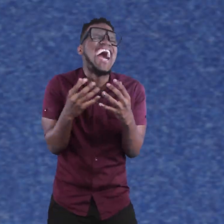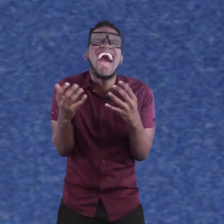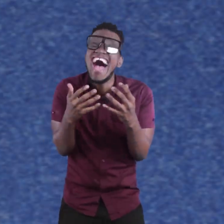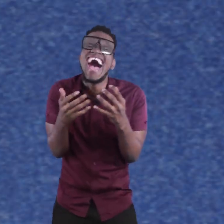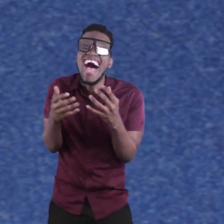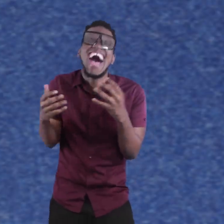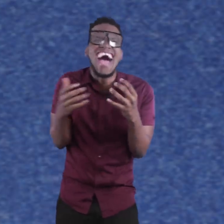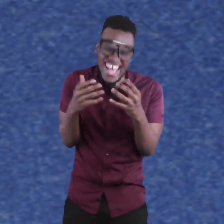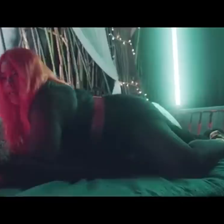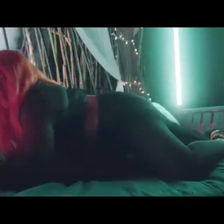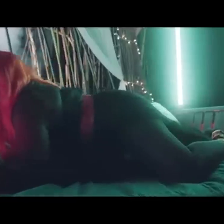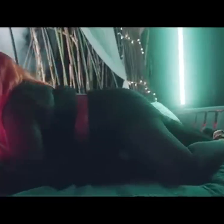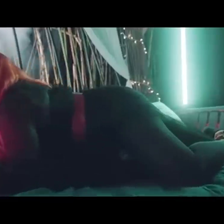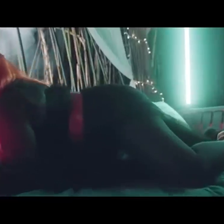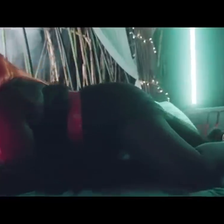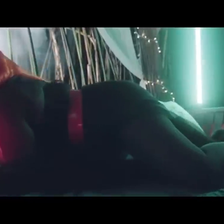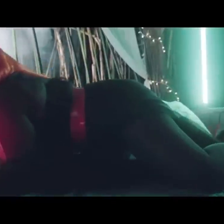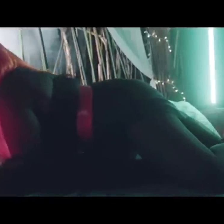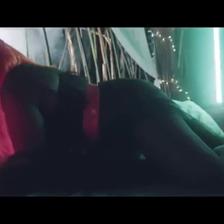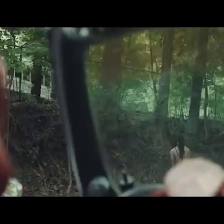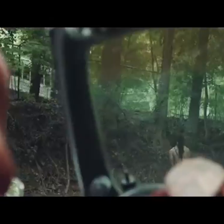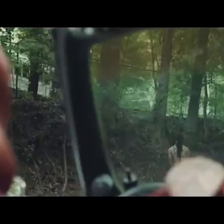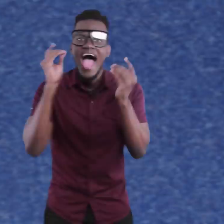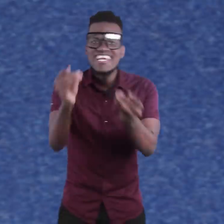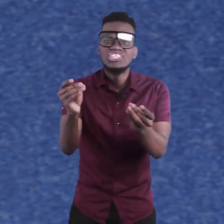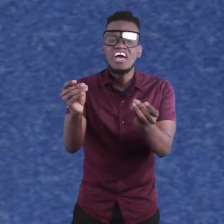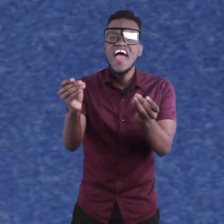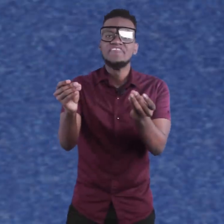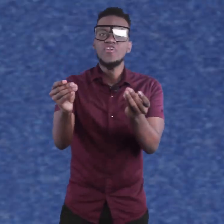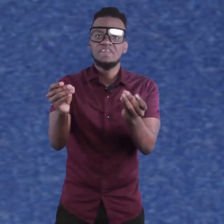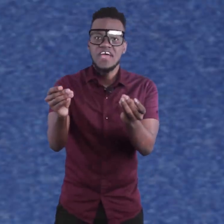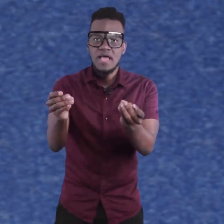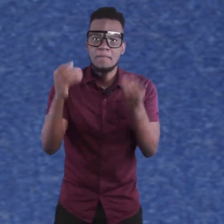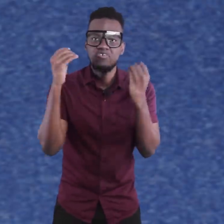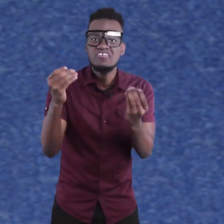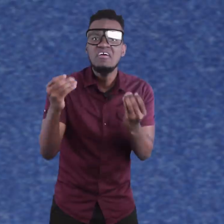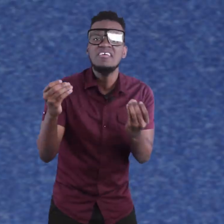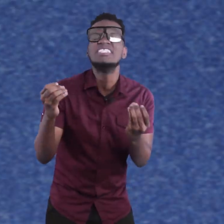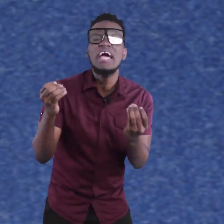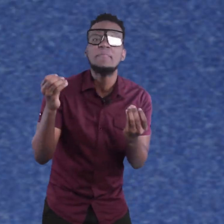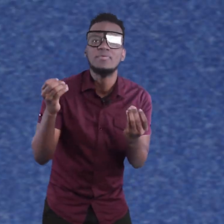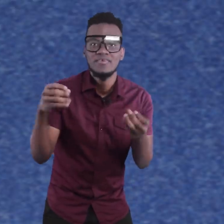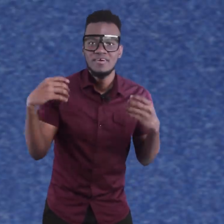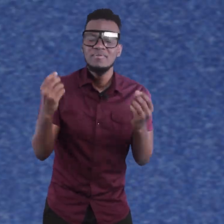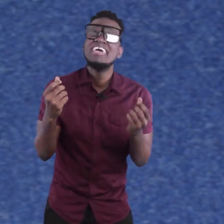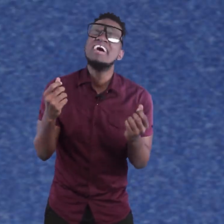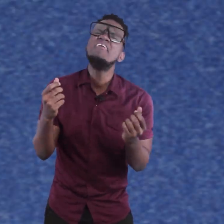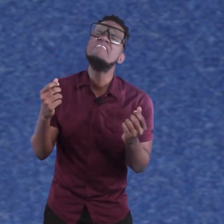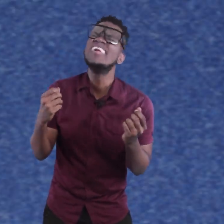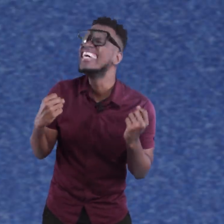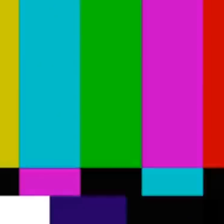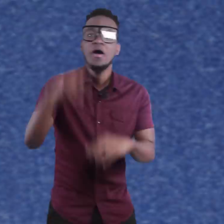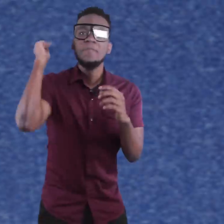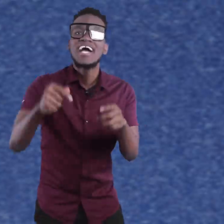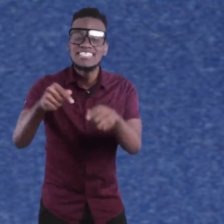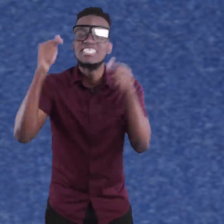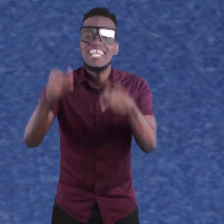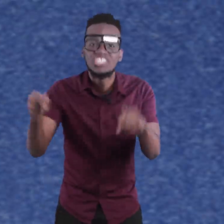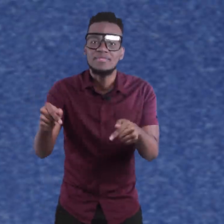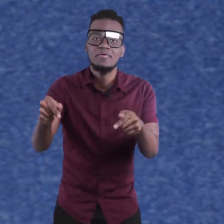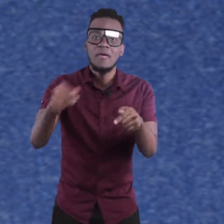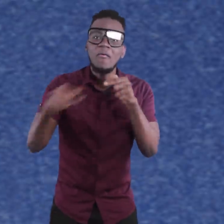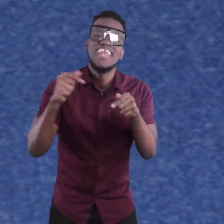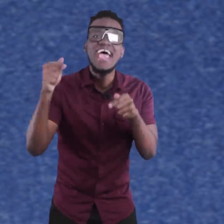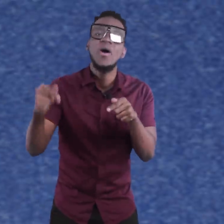and then you are off the nerve you have to talk about don't stop again because